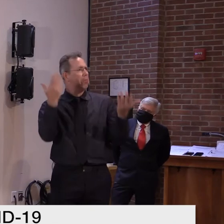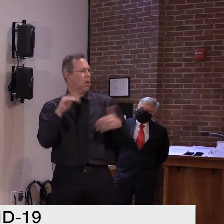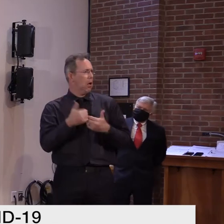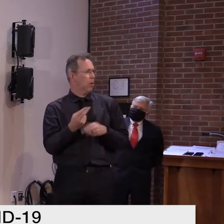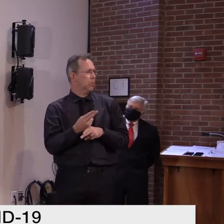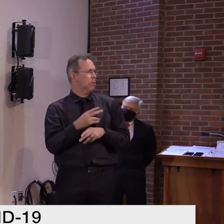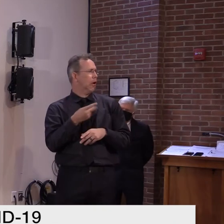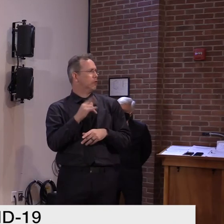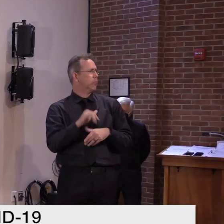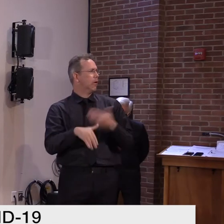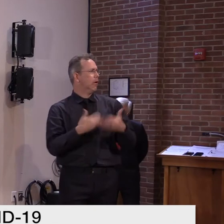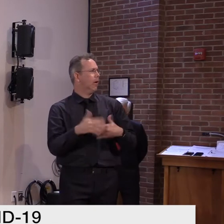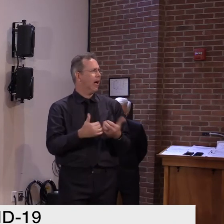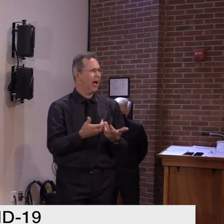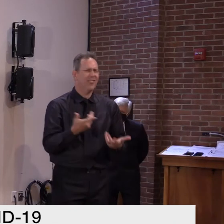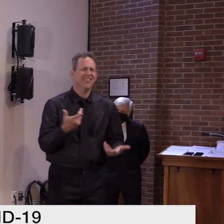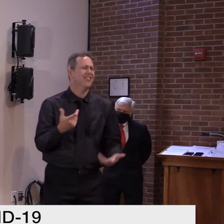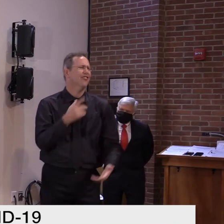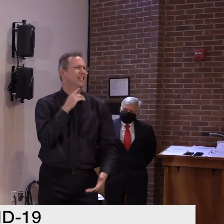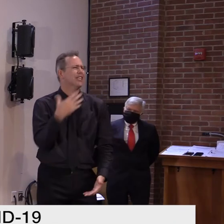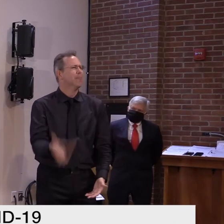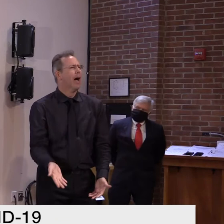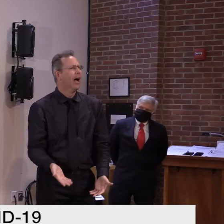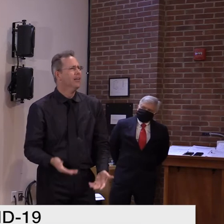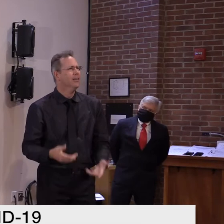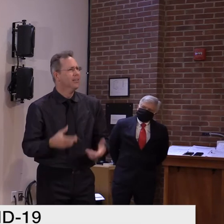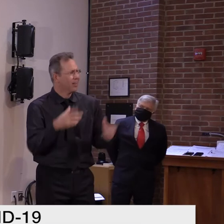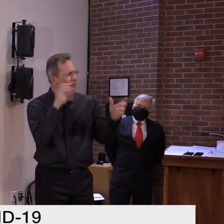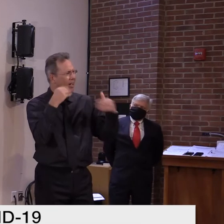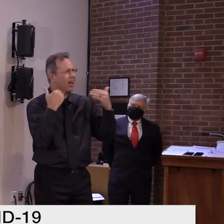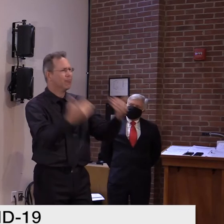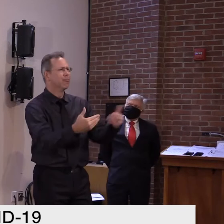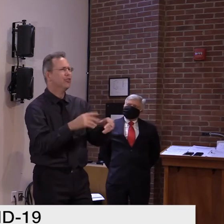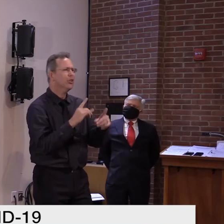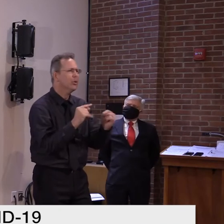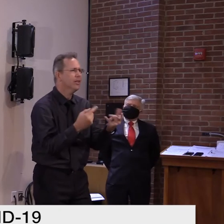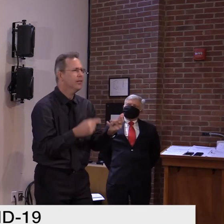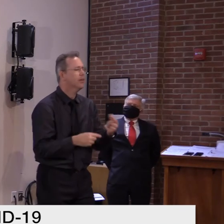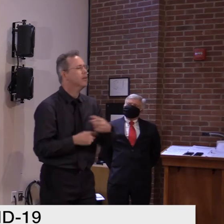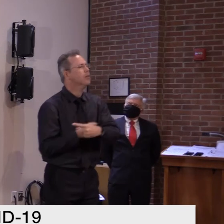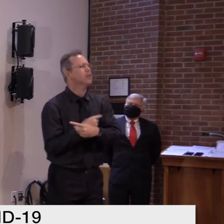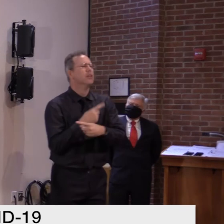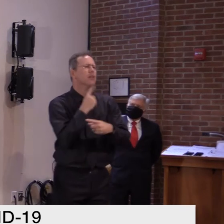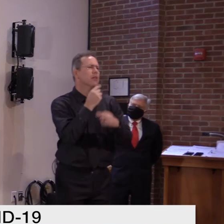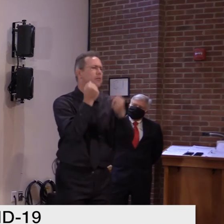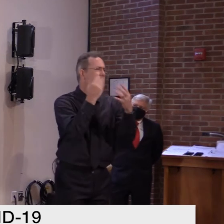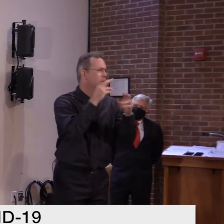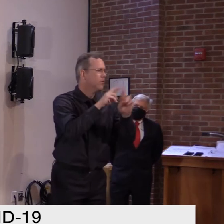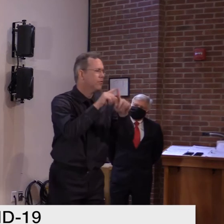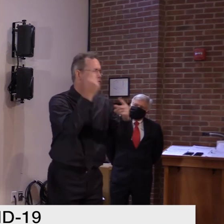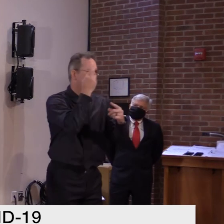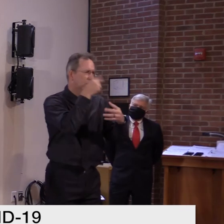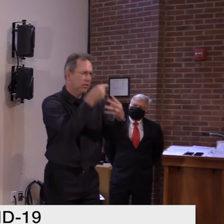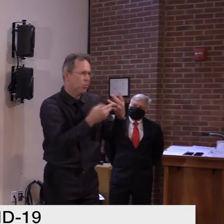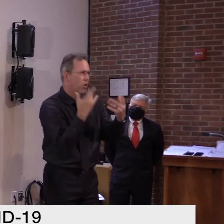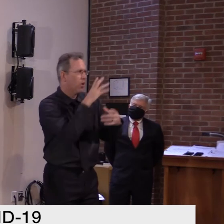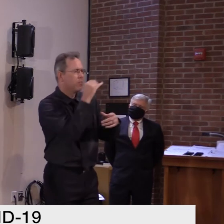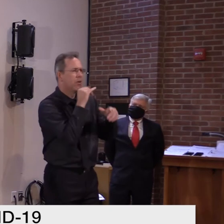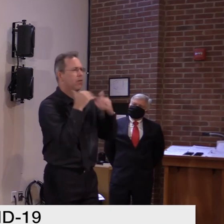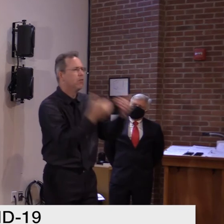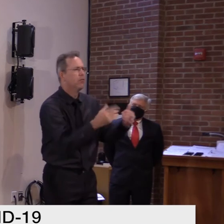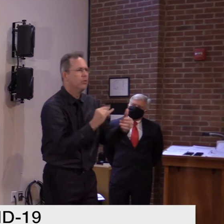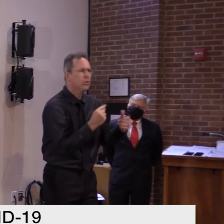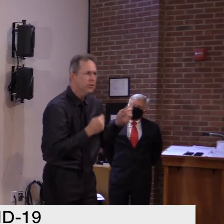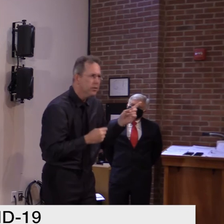Um, and I don't know all of them. Probably better if you call them and ask them, uh, their reasoning. Uh, but from what I've heard, again,